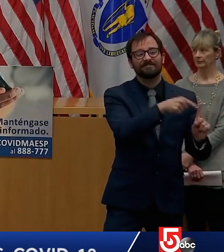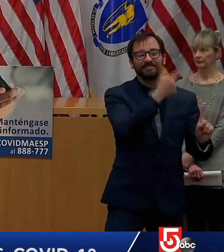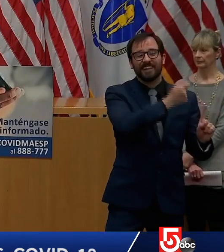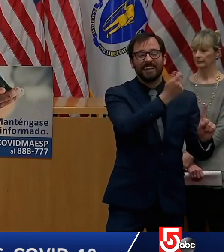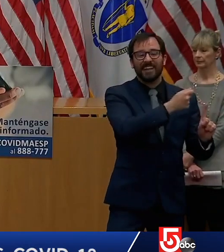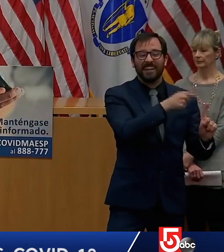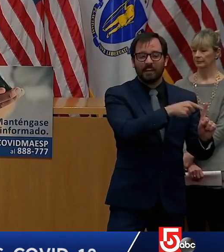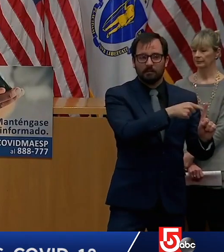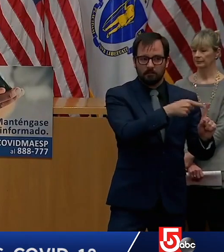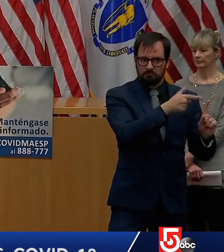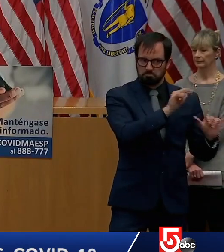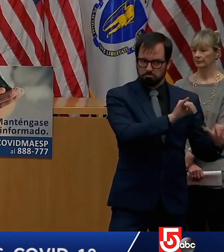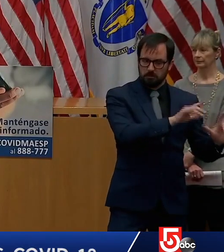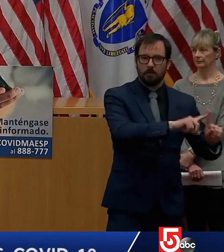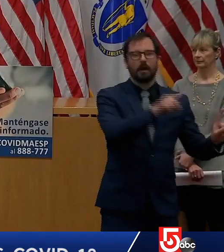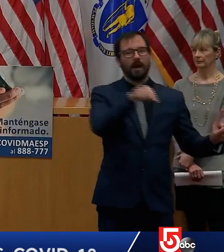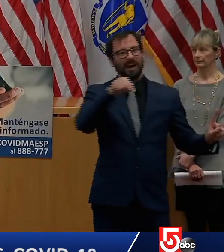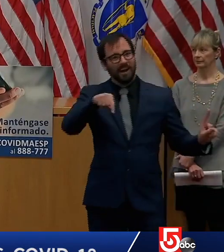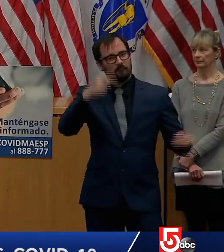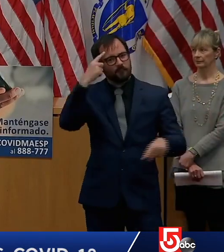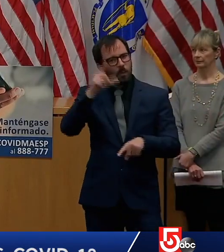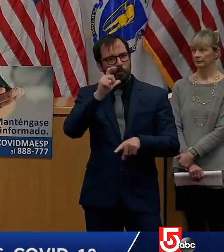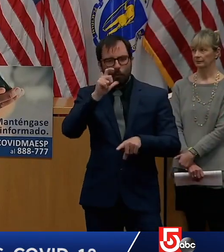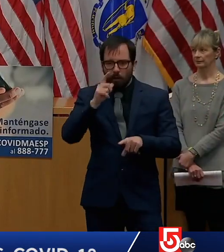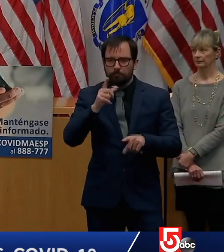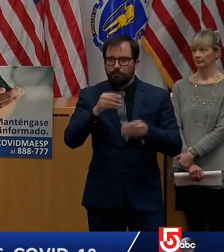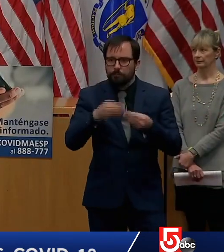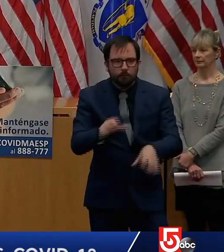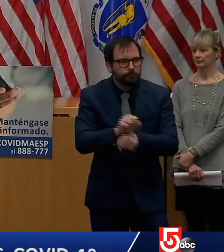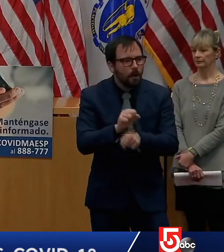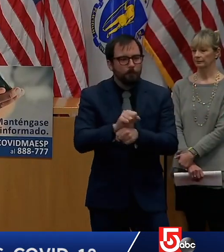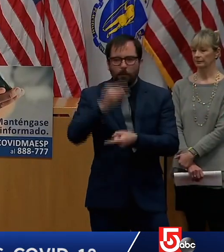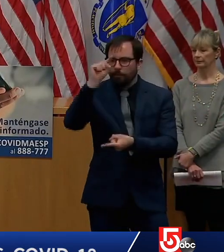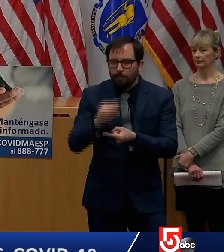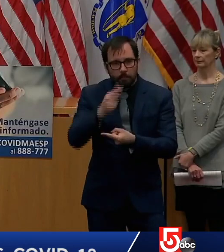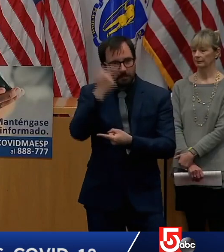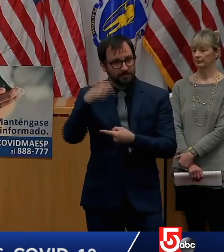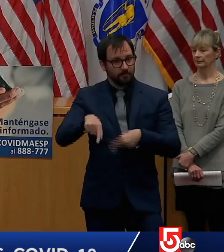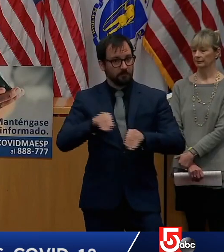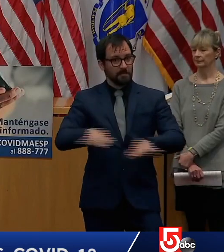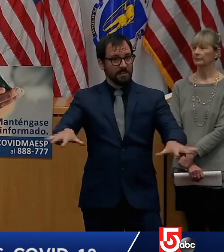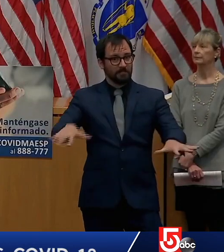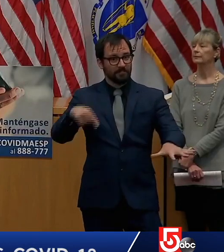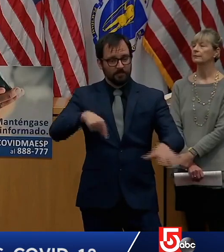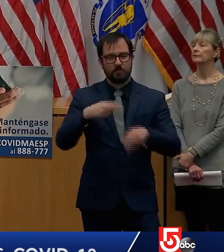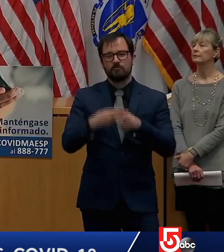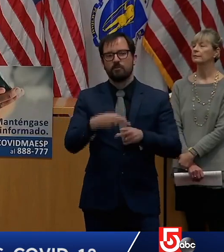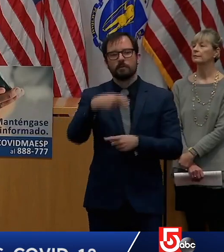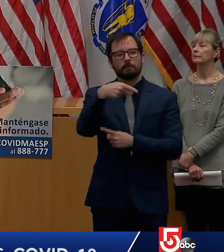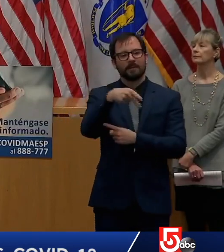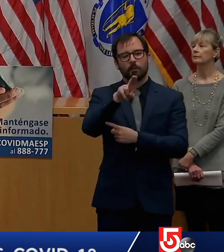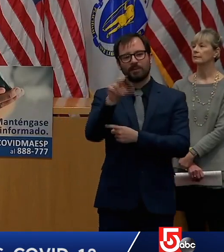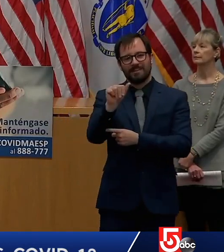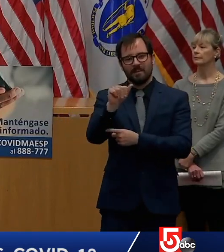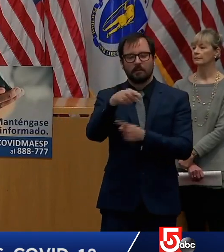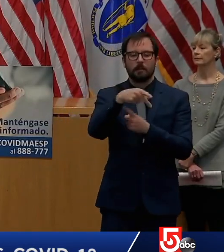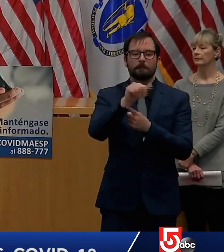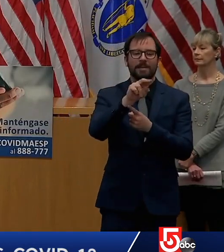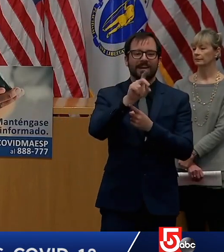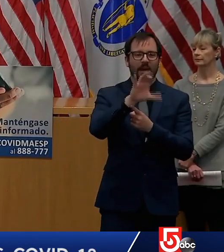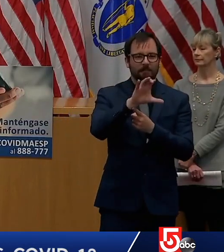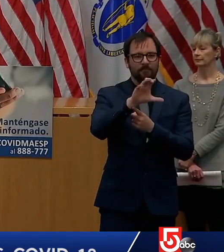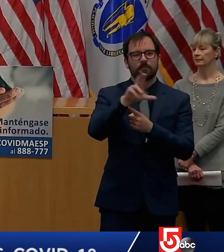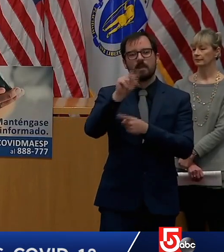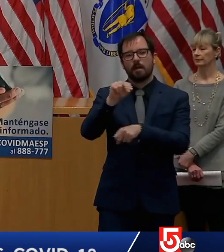program called the pandemic unemployment assistance program was created under the federal cares act it creates an